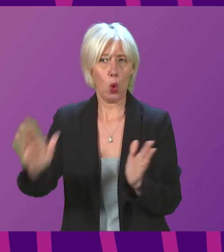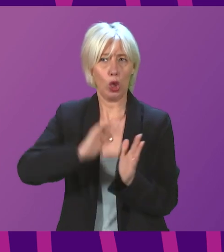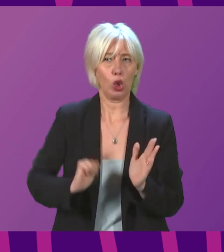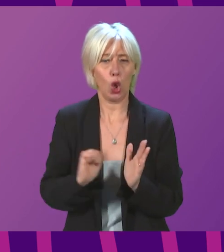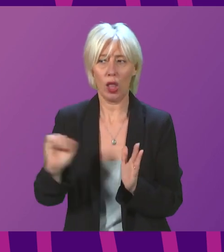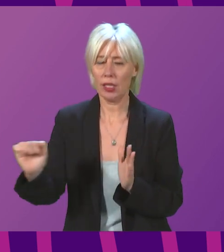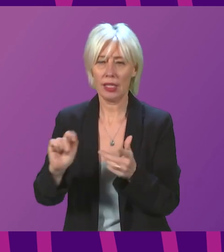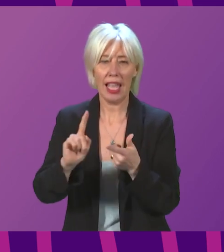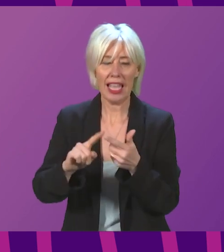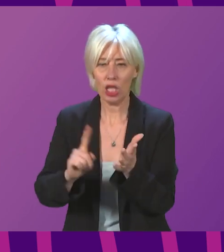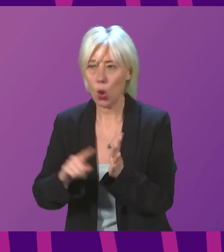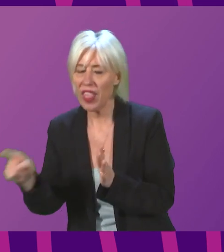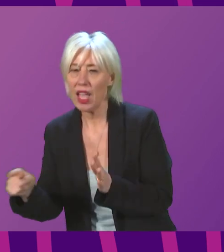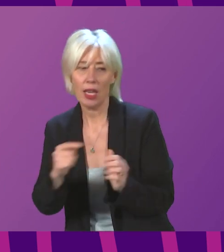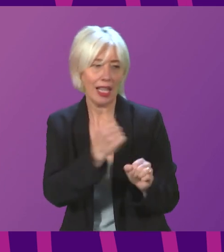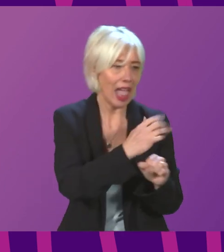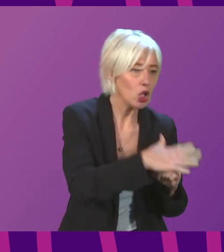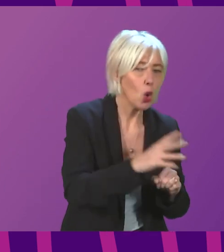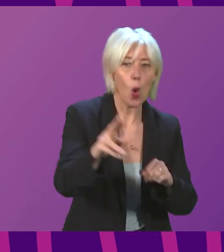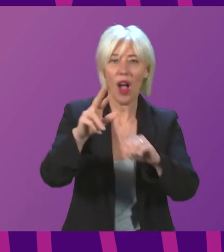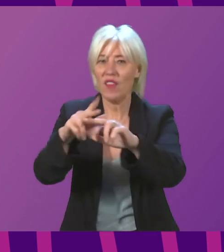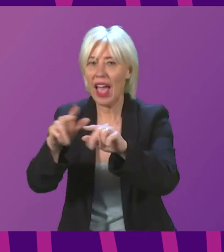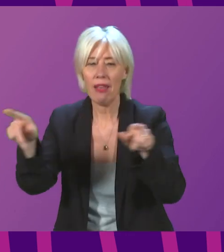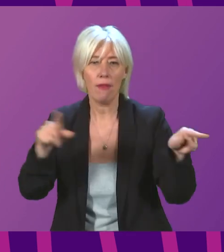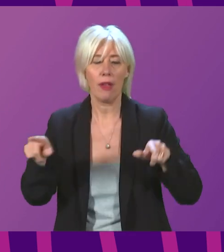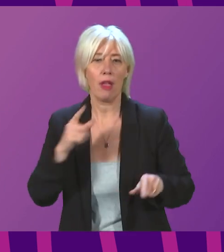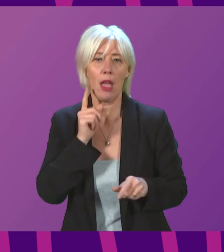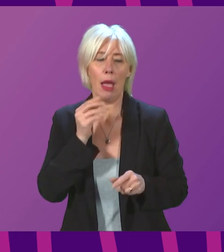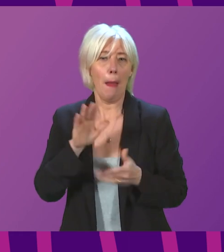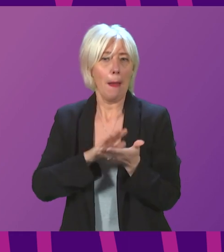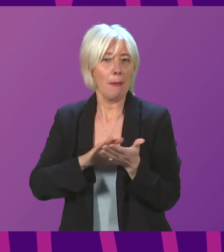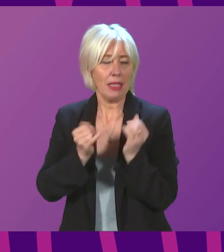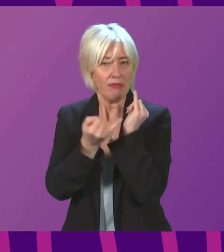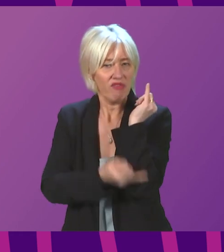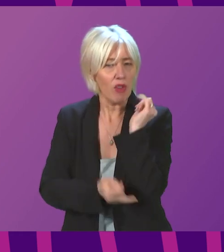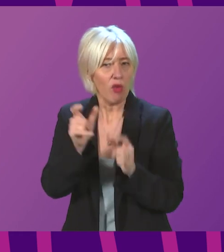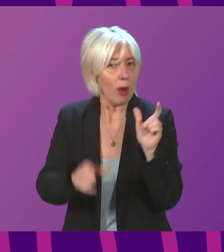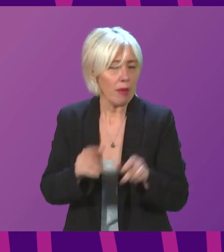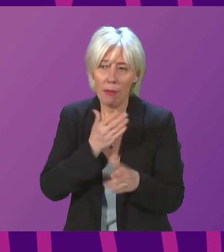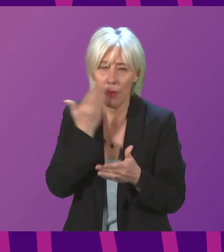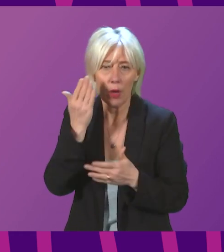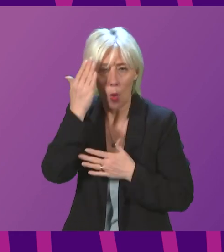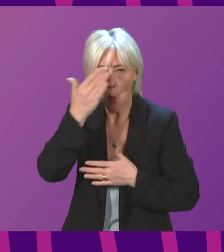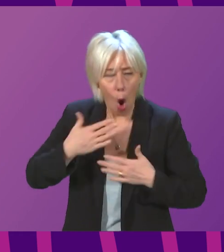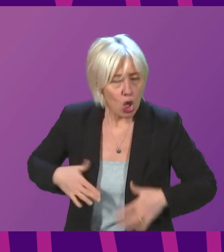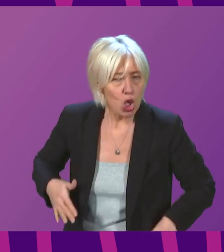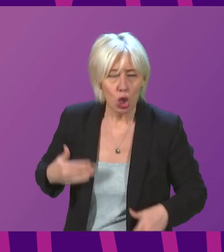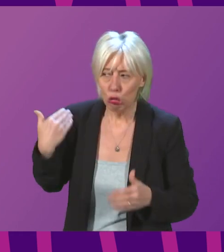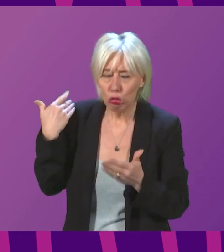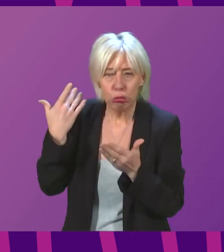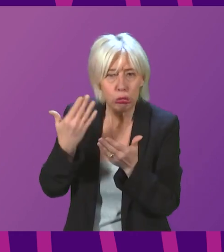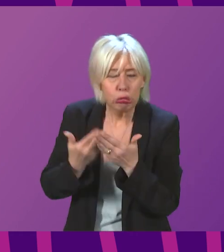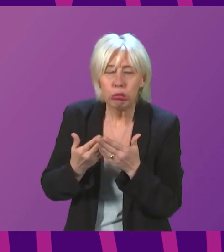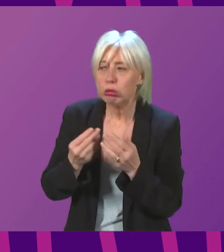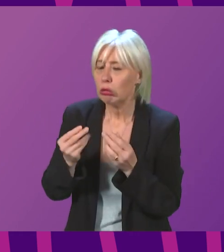Lothian in Fife in Glasgow it means vulnerable people not getting washed for days on end. Meals